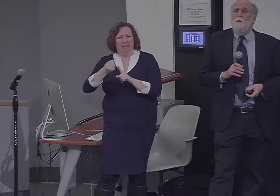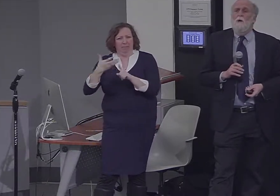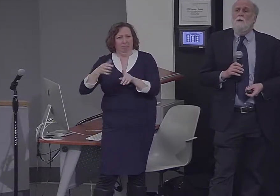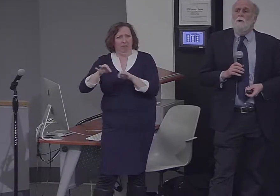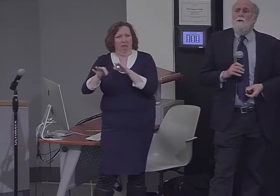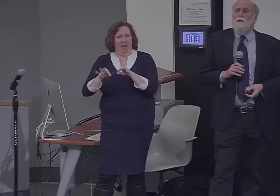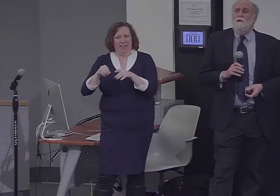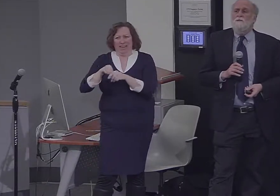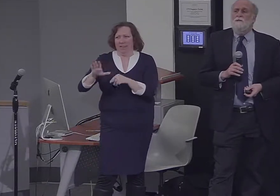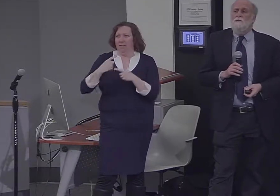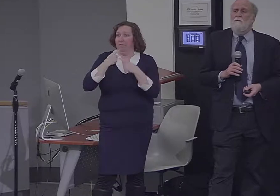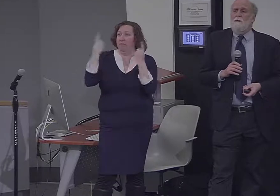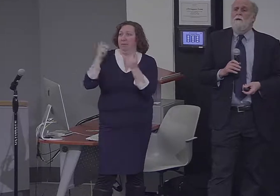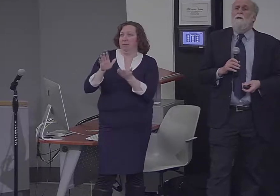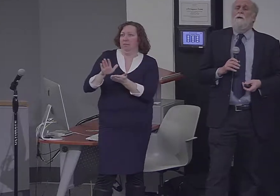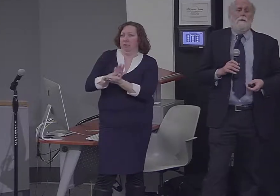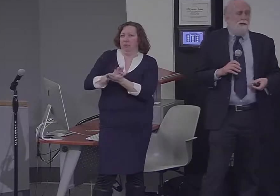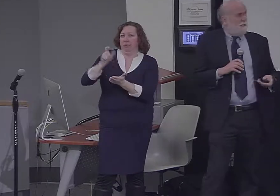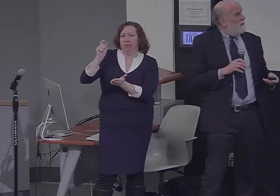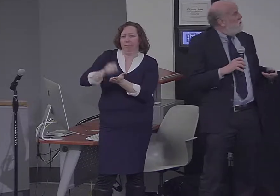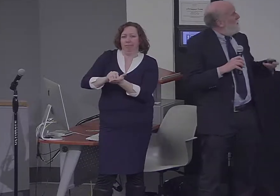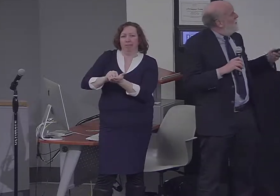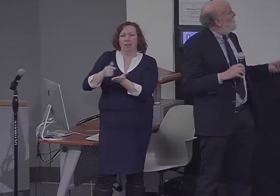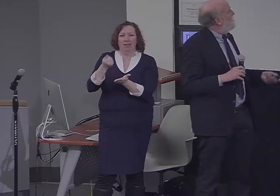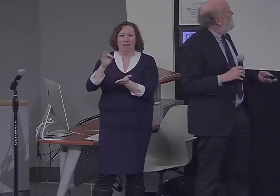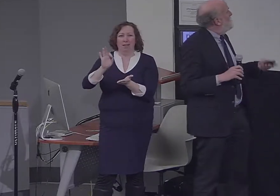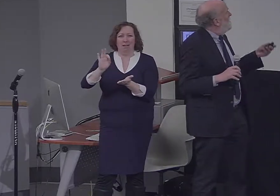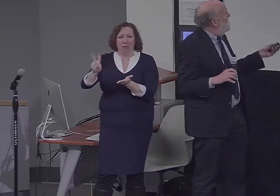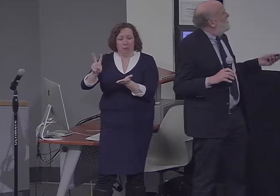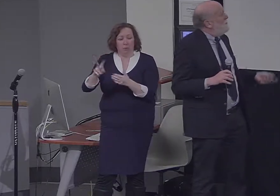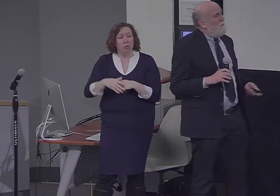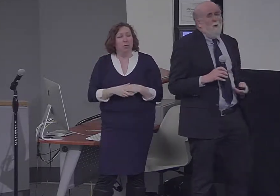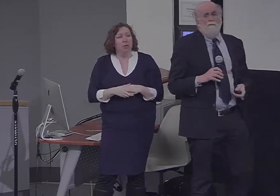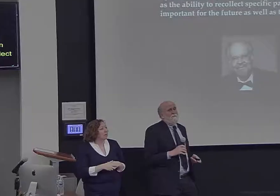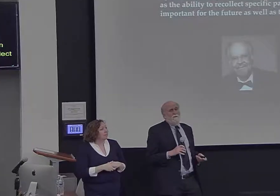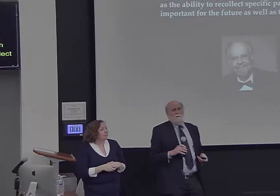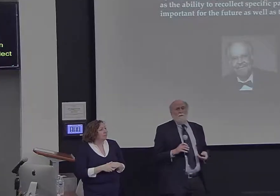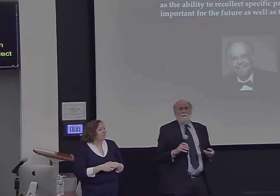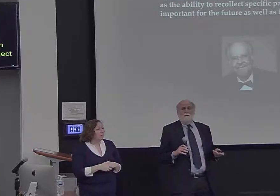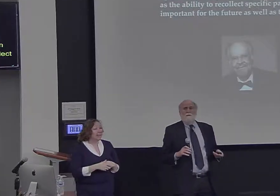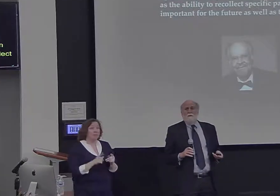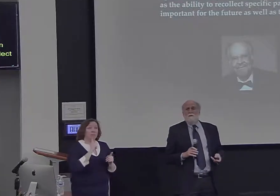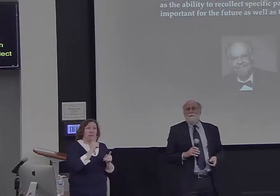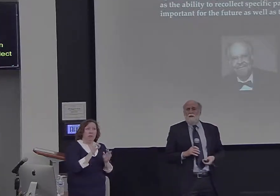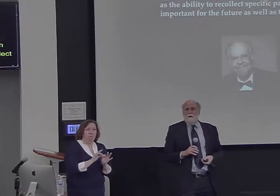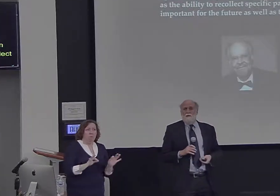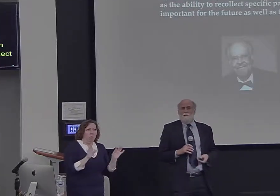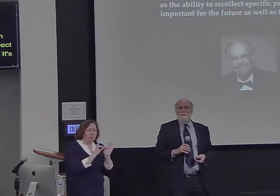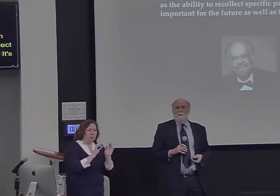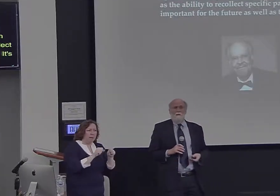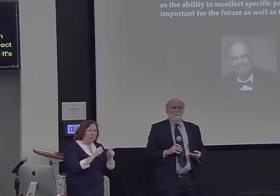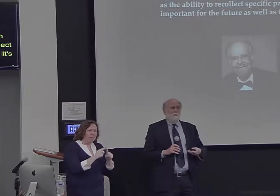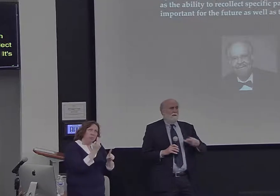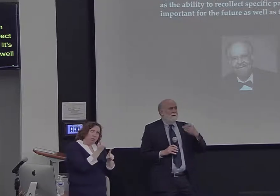recollect specific past experiences is important for the future as well as the past. Because here,